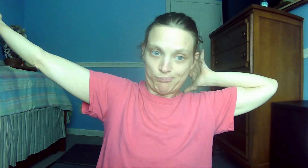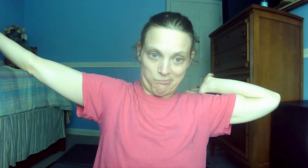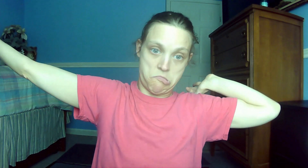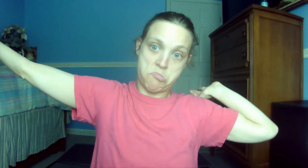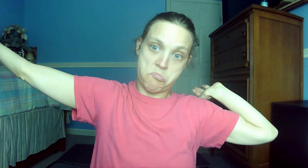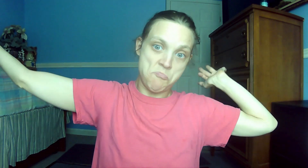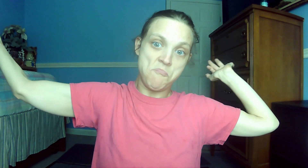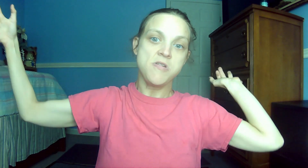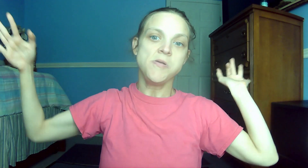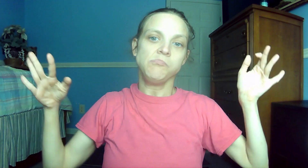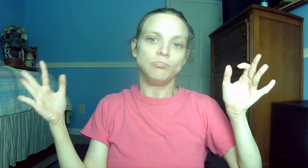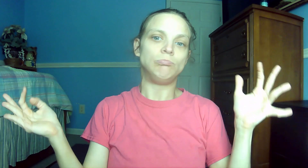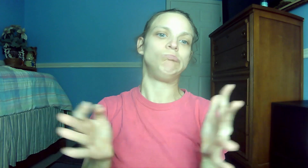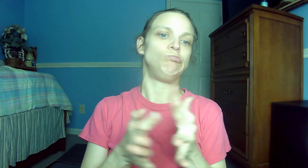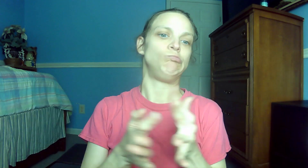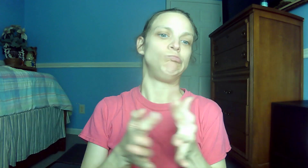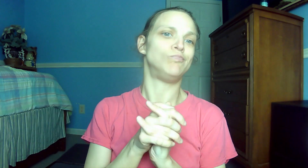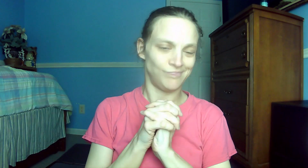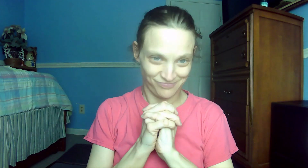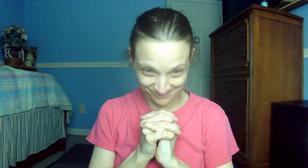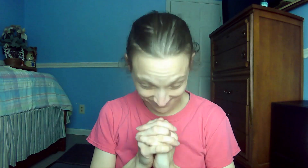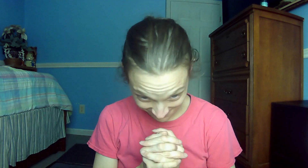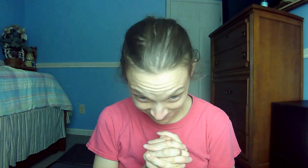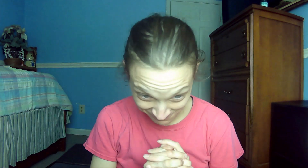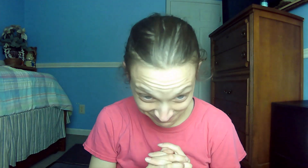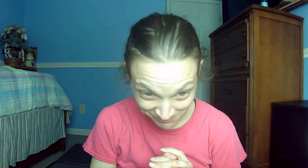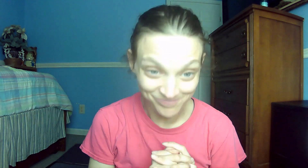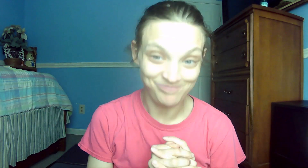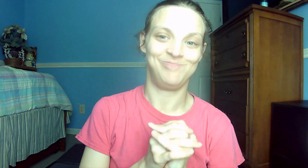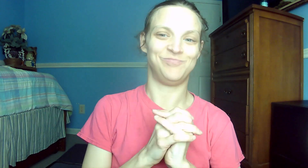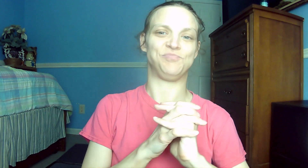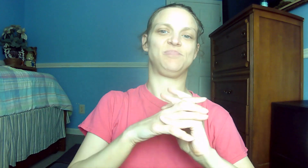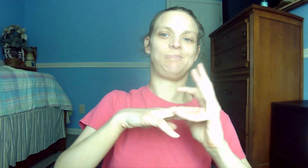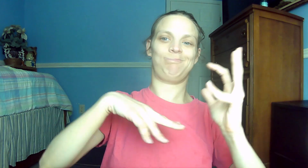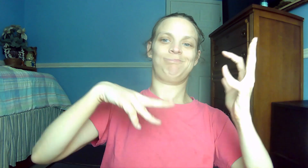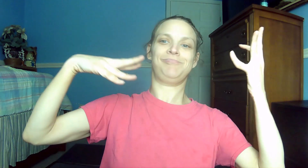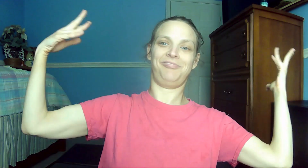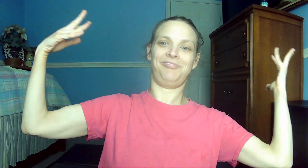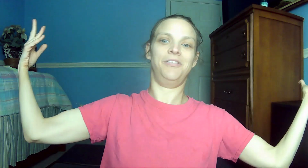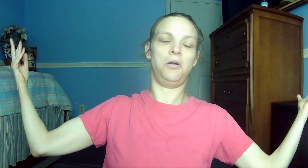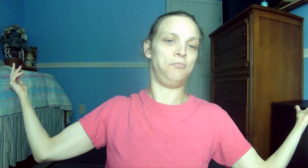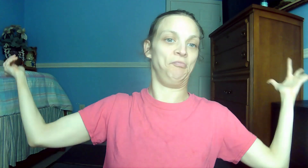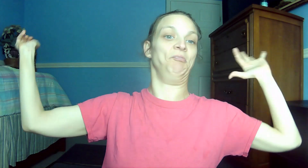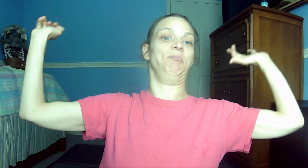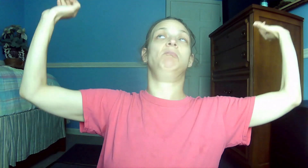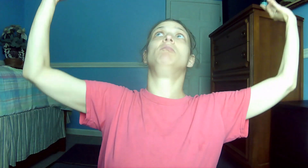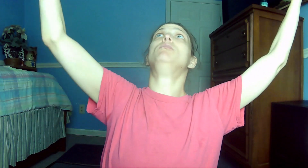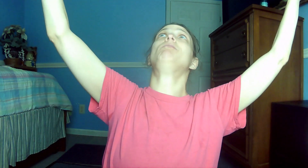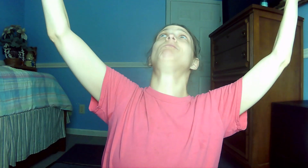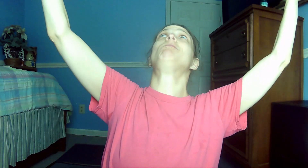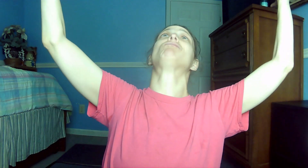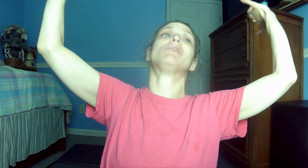86. Psalm 121 In my distress I cried to the Lord, and he heard me.